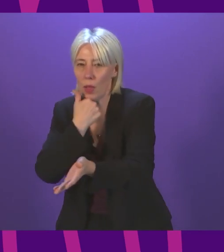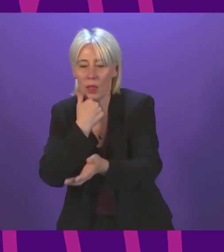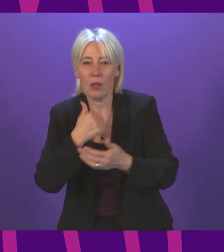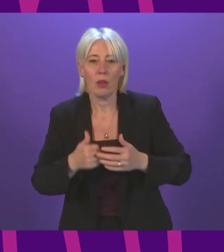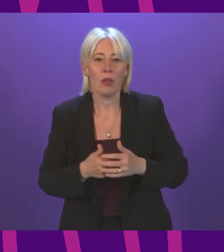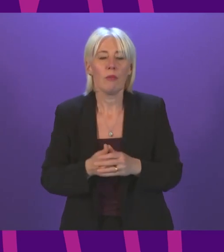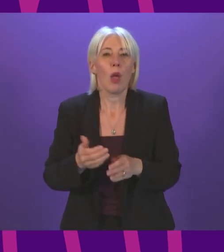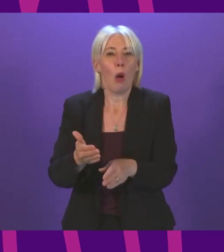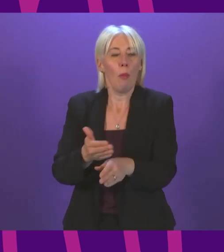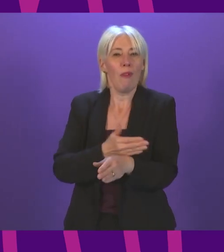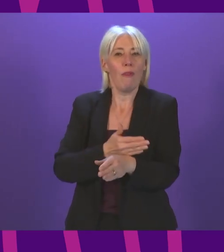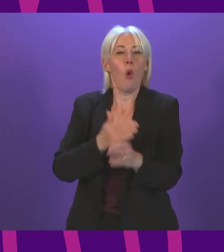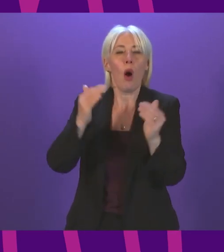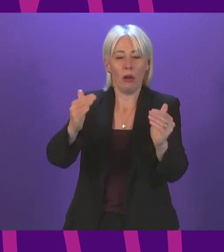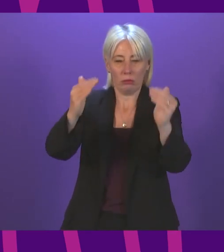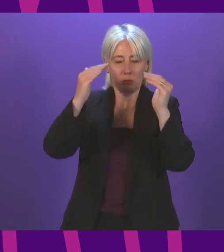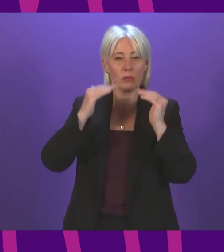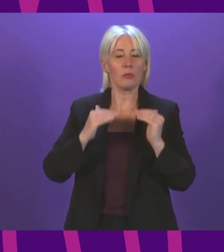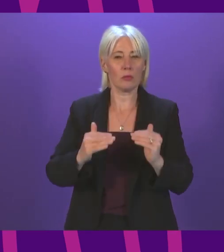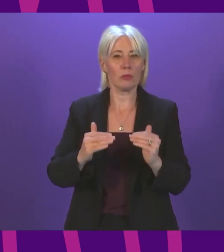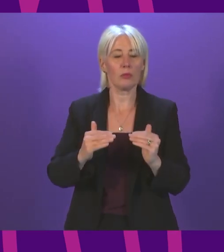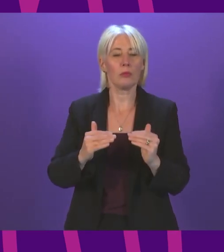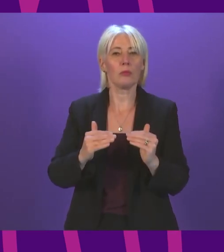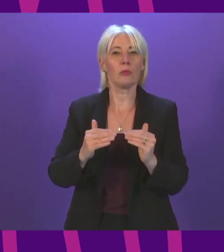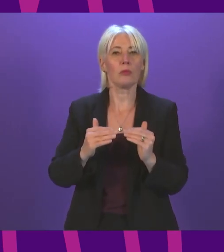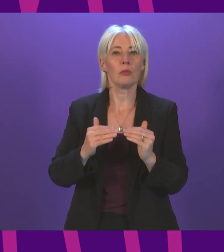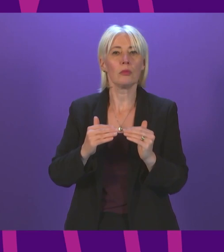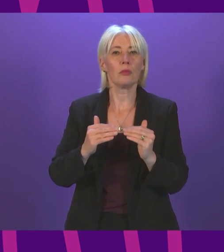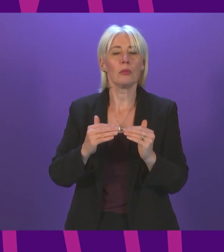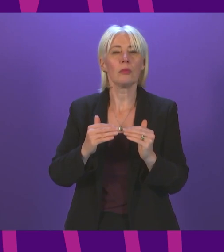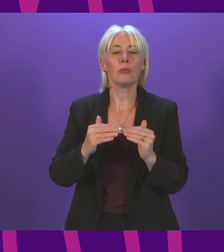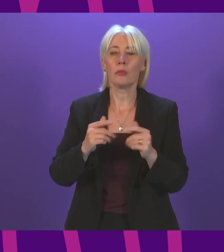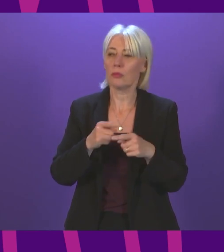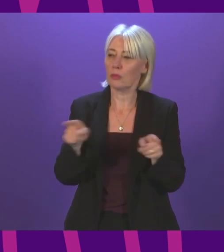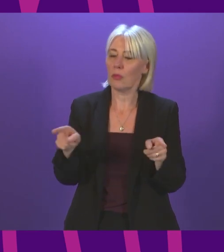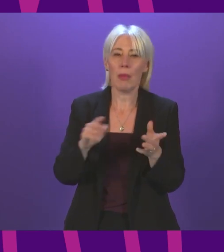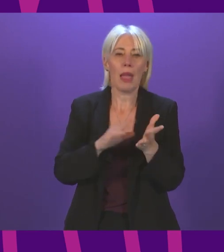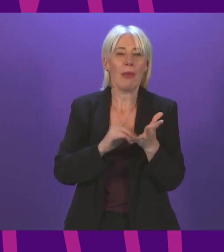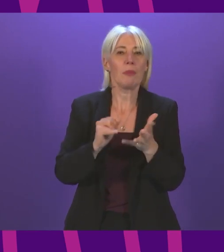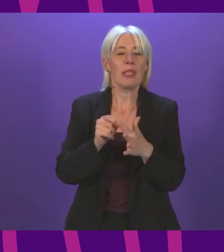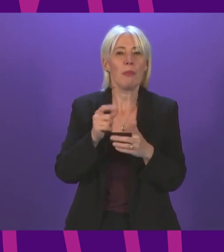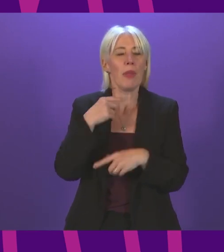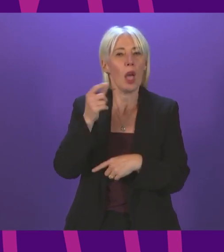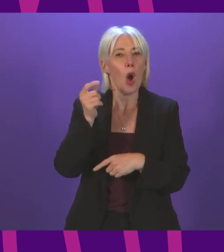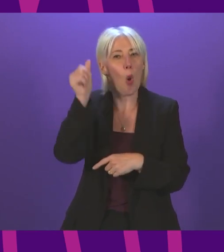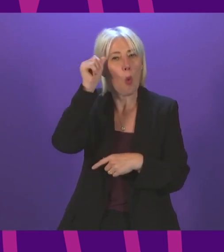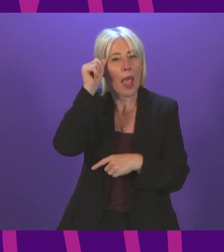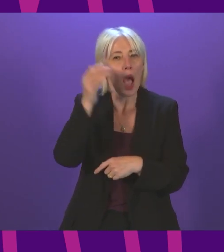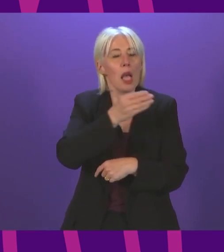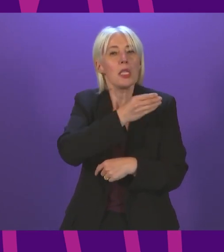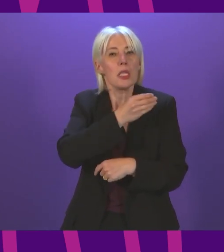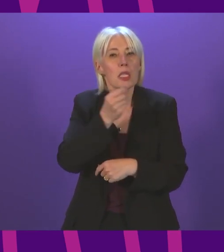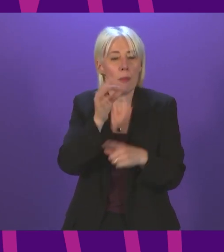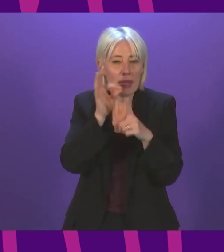Before we move on to the next item of business, members may be aware that some details of the